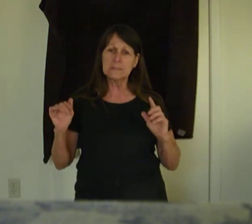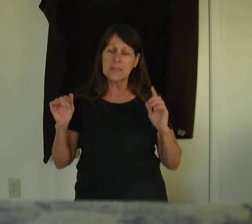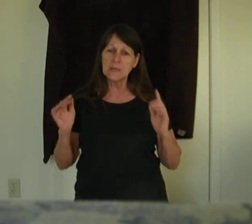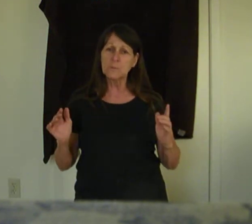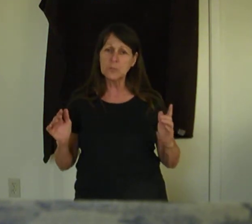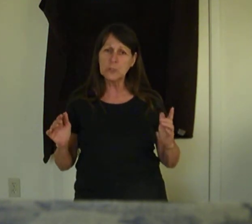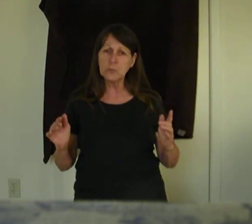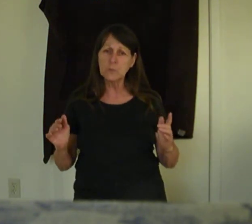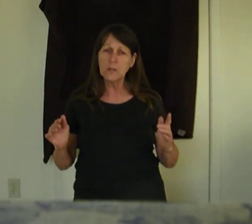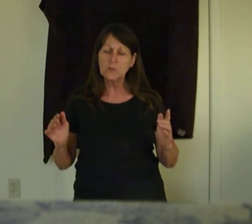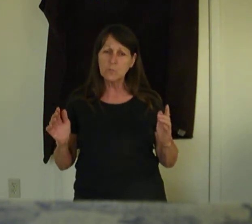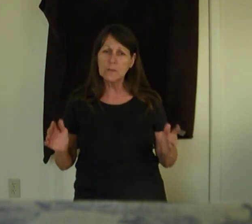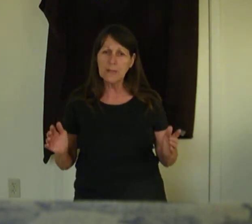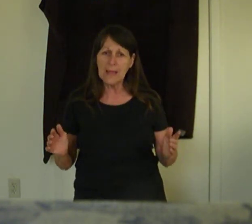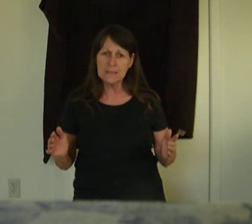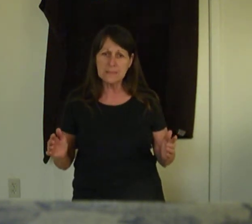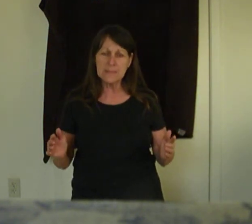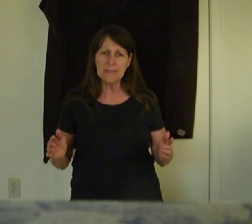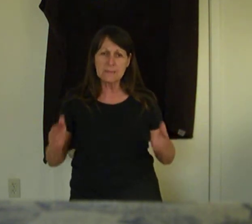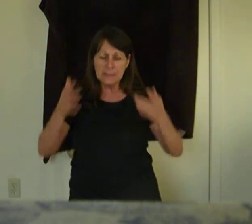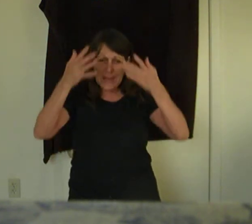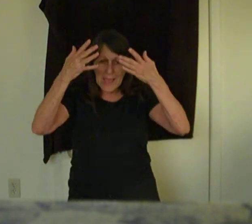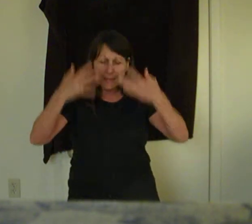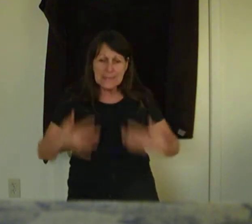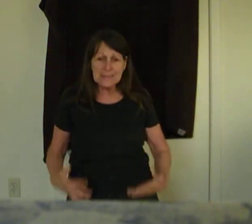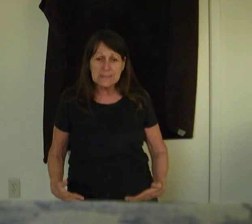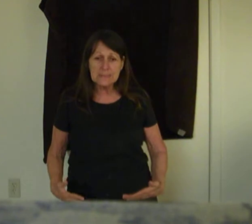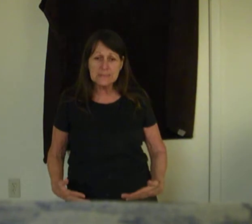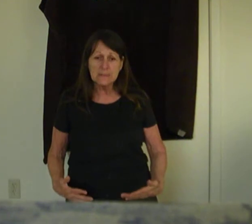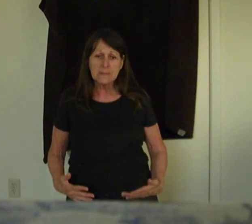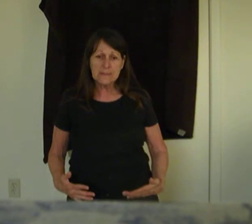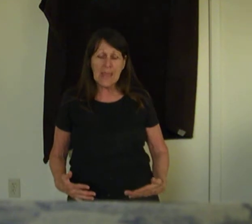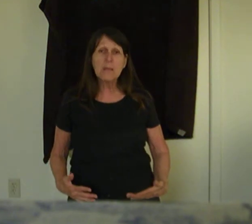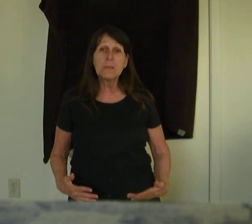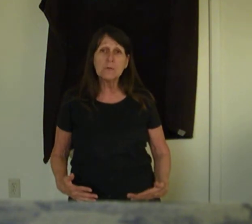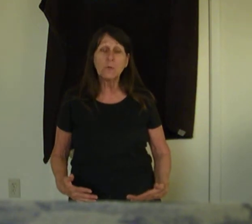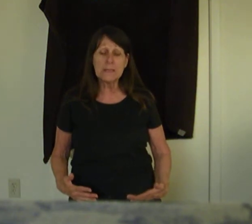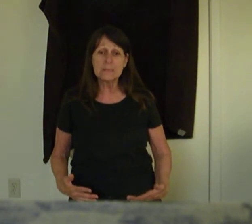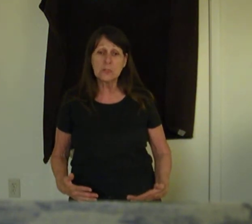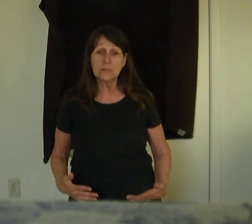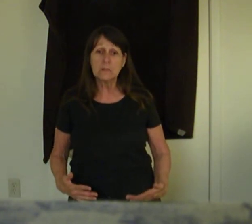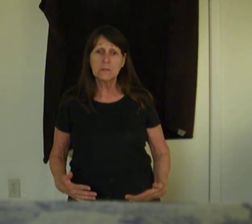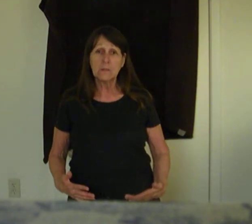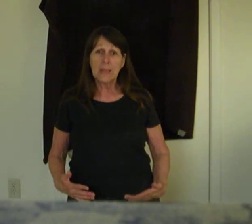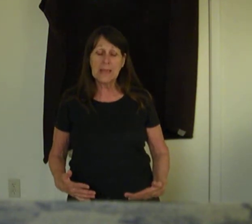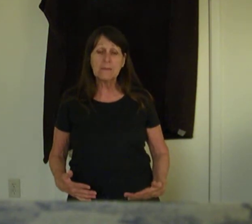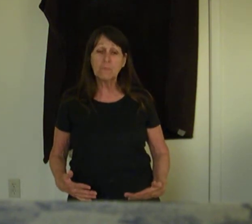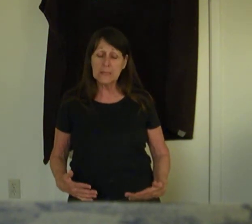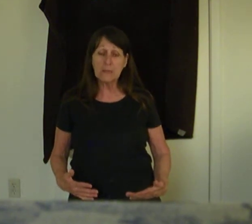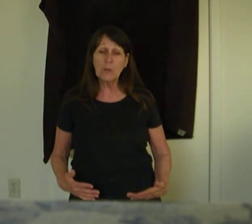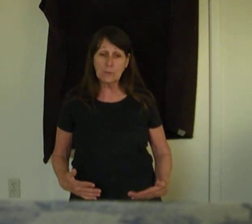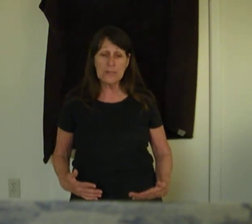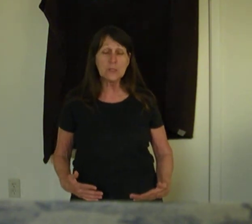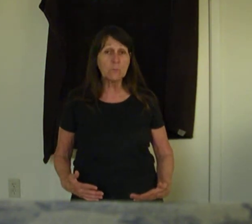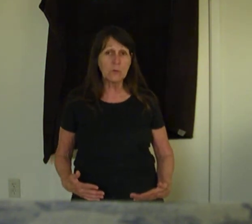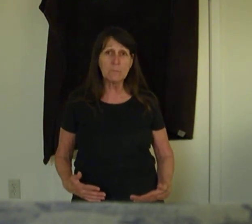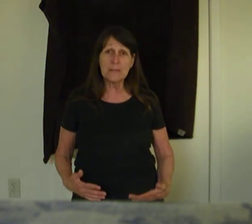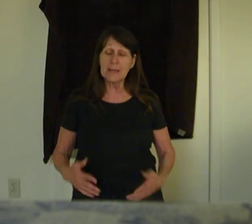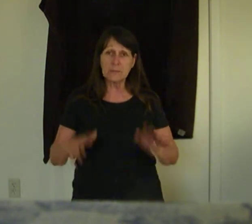helps you to realize that the light in us can be quenched. And if we quench it, we're going to be like the